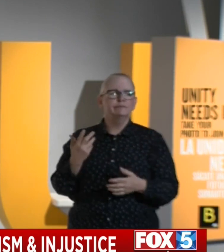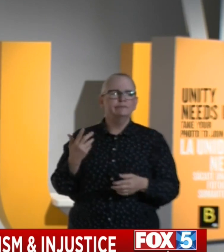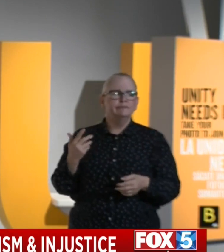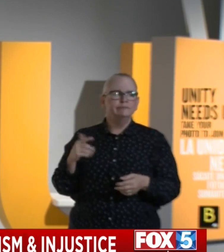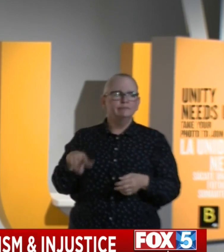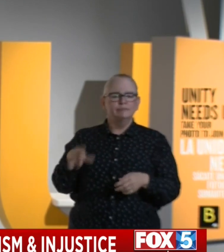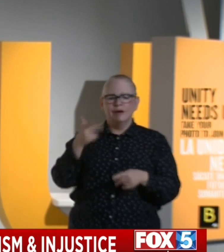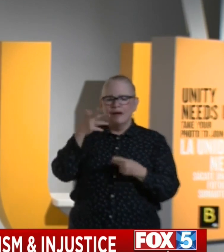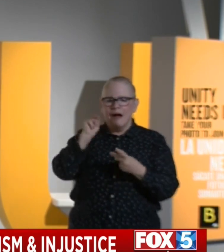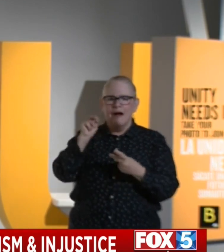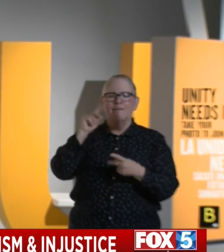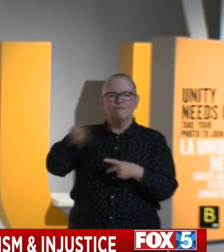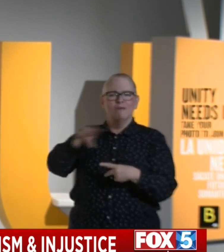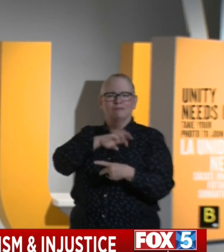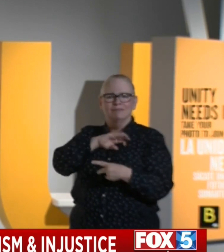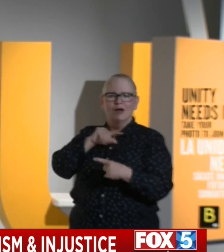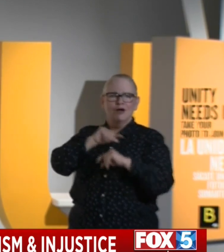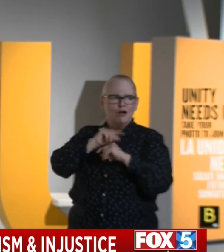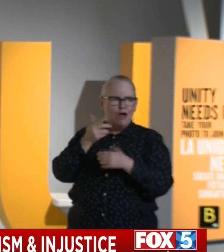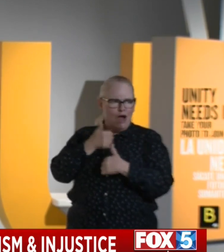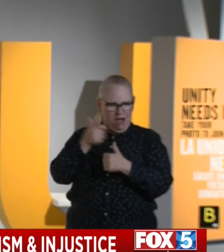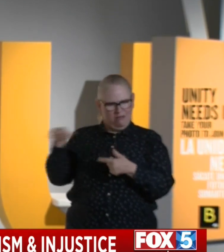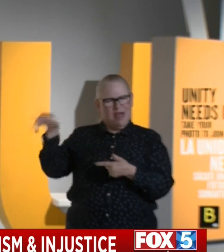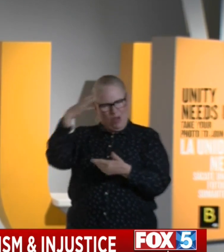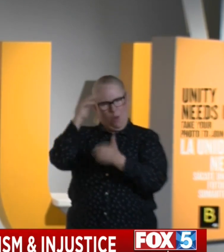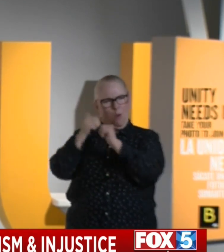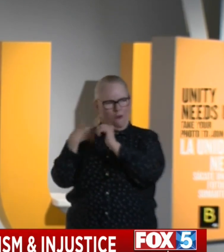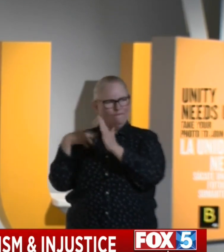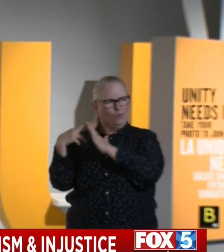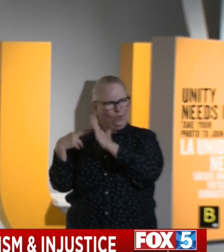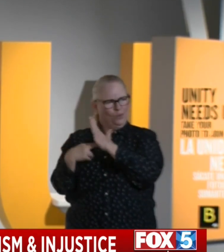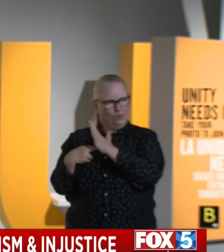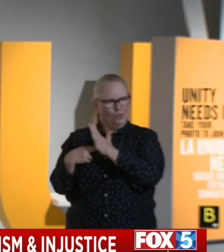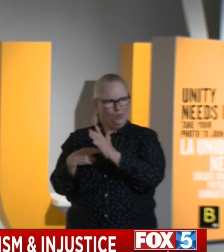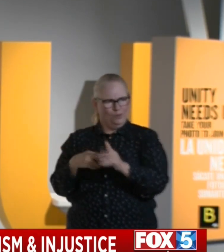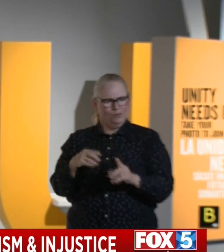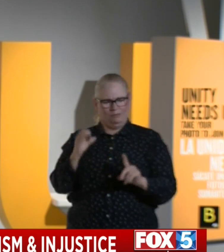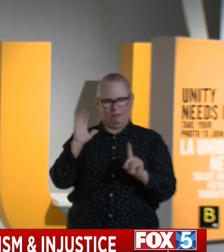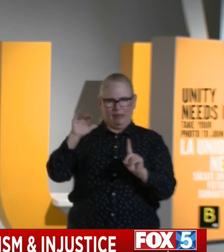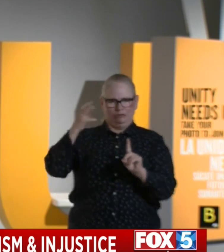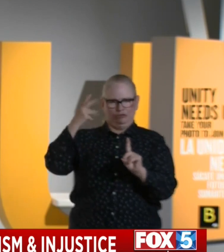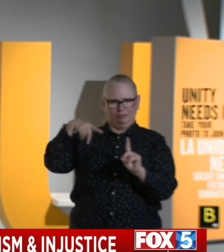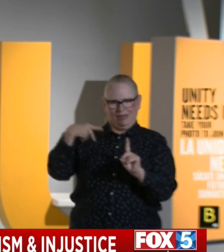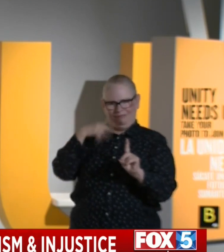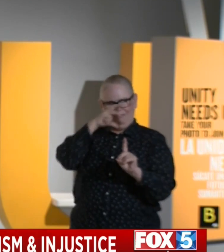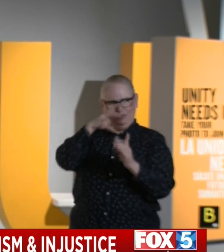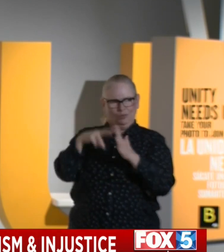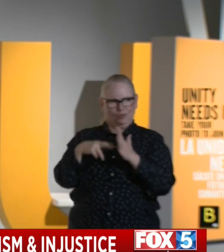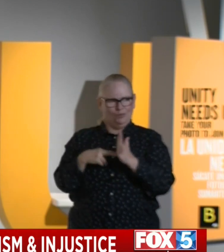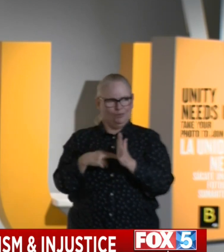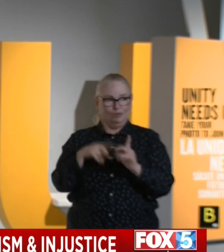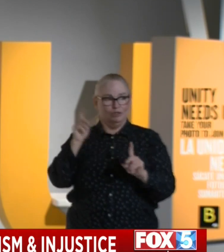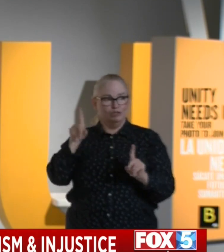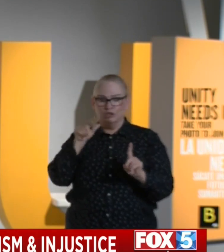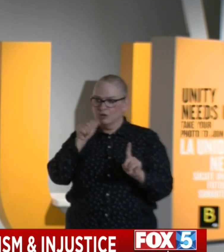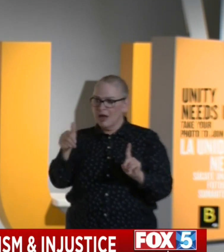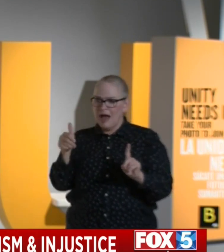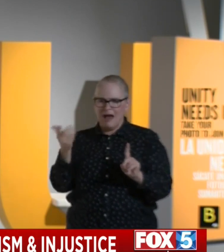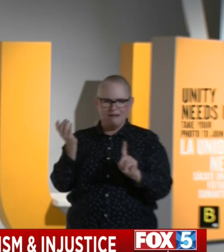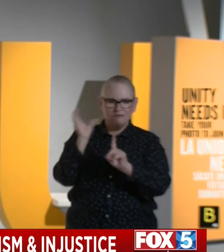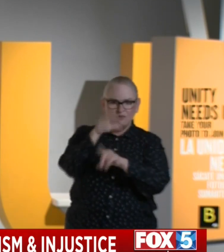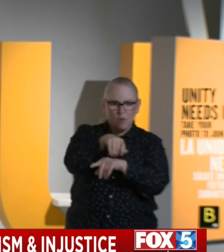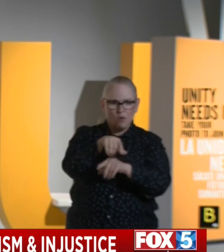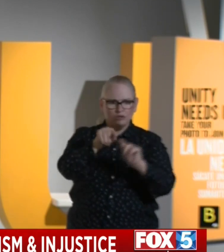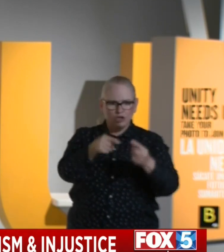force to protect the peace, not deadly force in this case, but broadly. National Guard